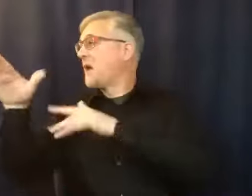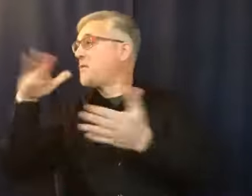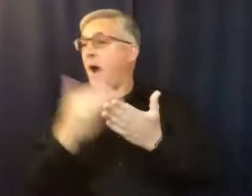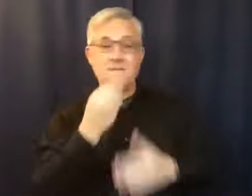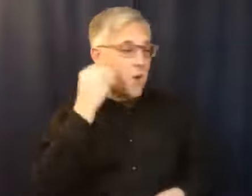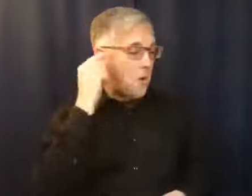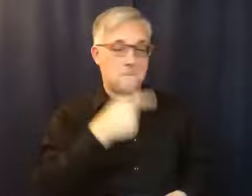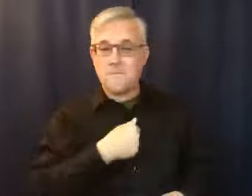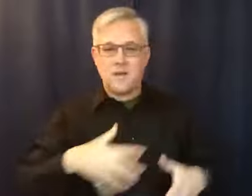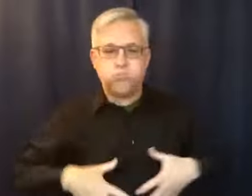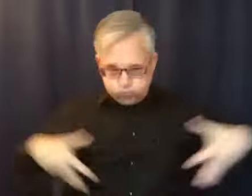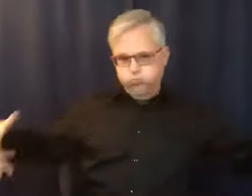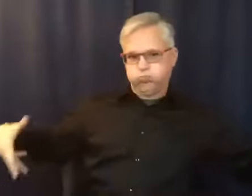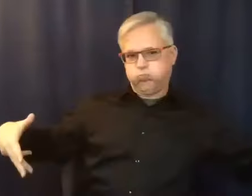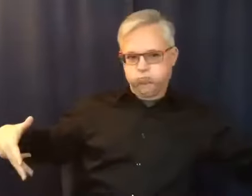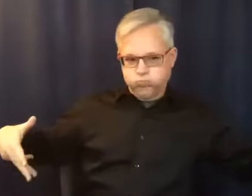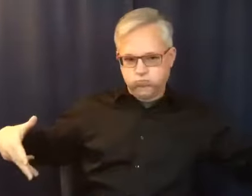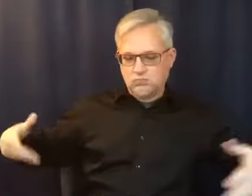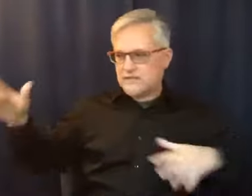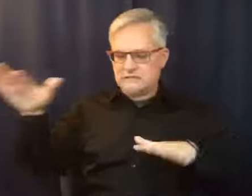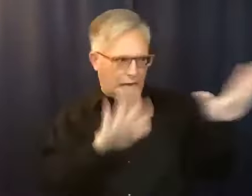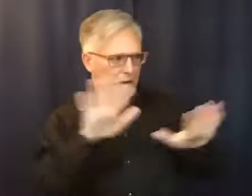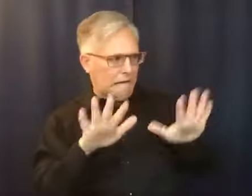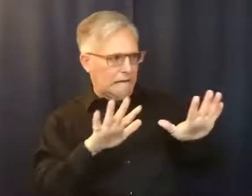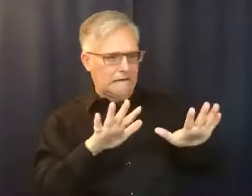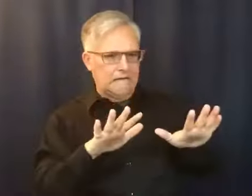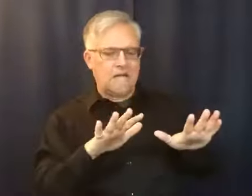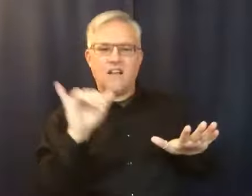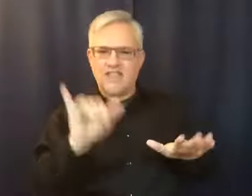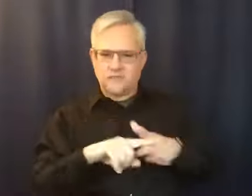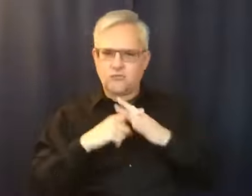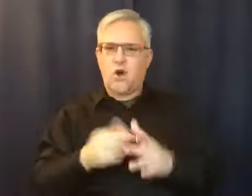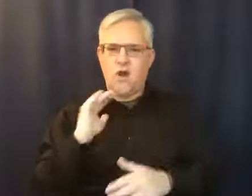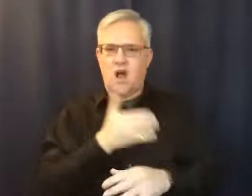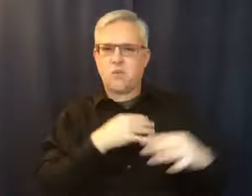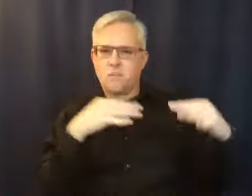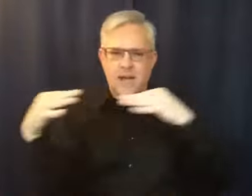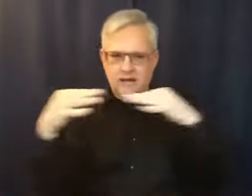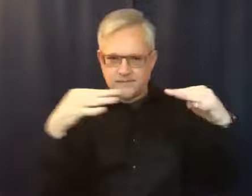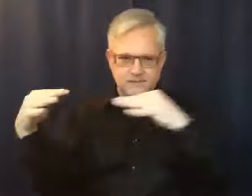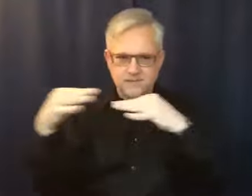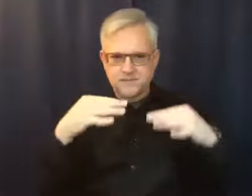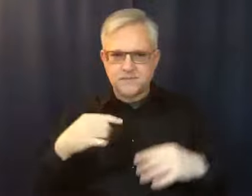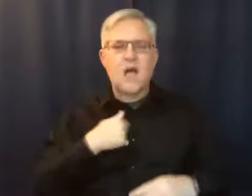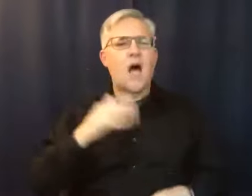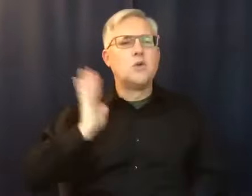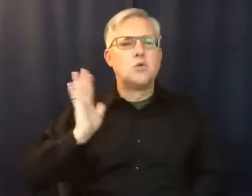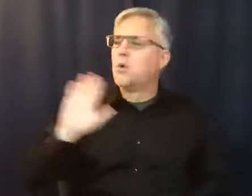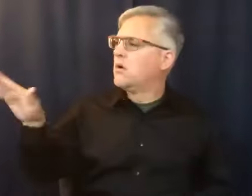And that's the way we began the battle. I used to say things to him as, do I look fat in this? And Peter would say,